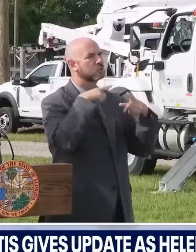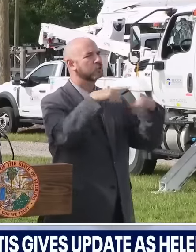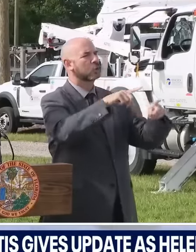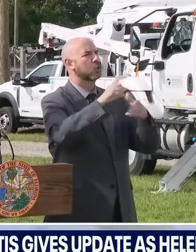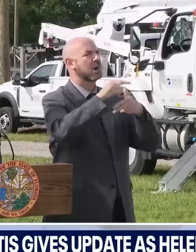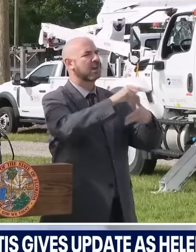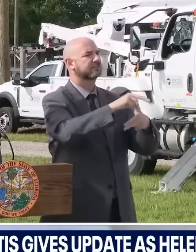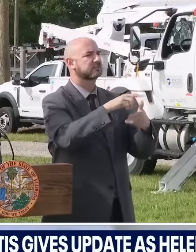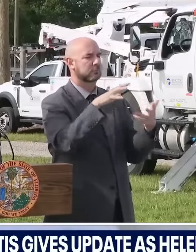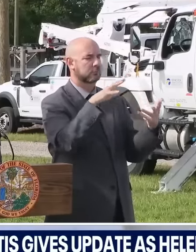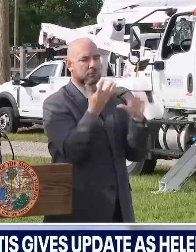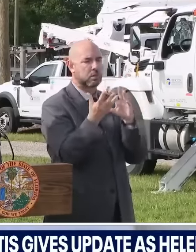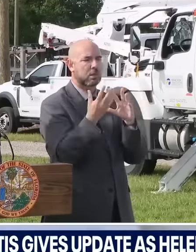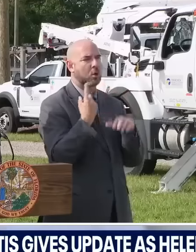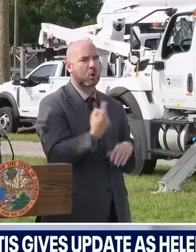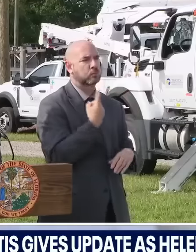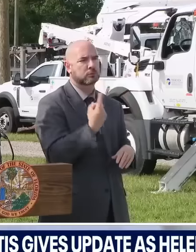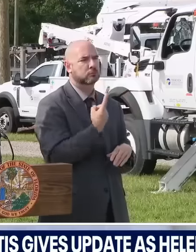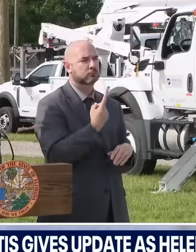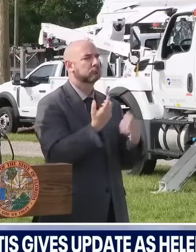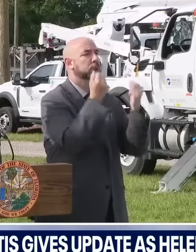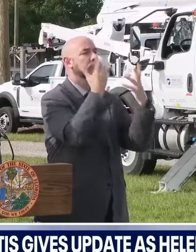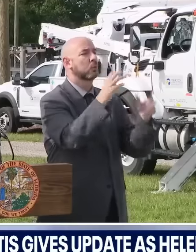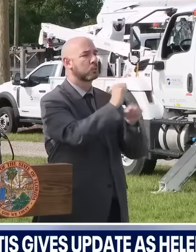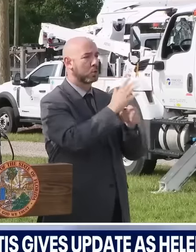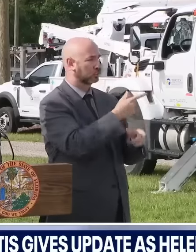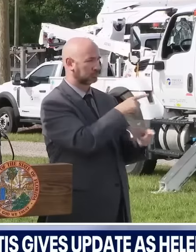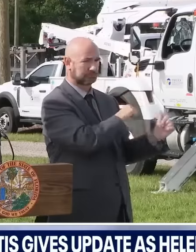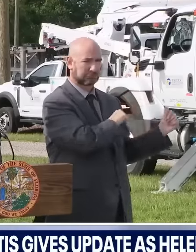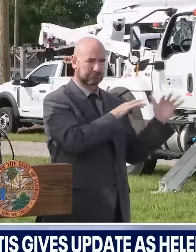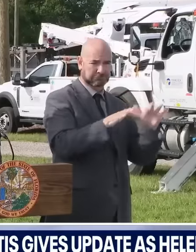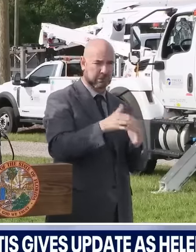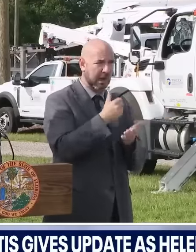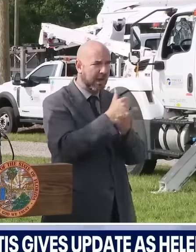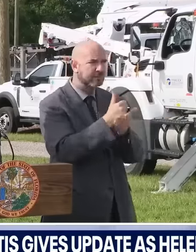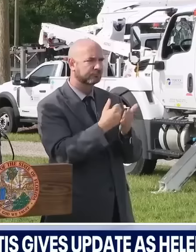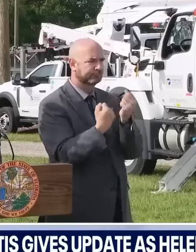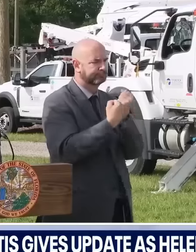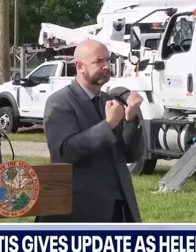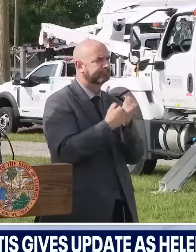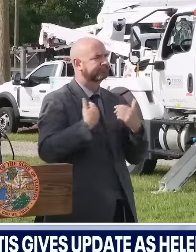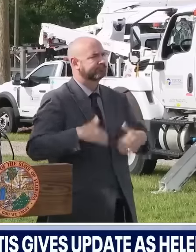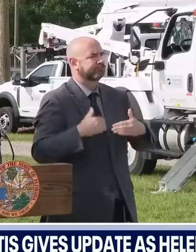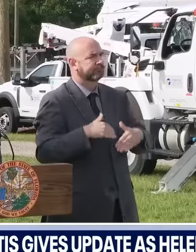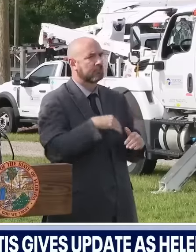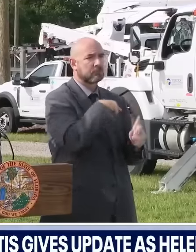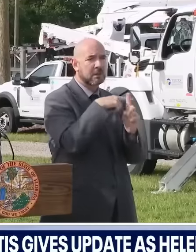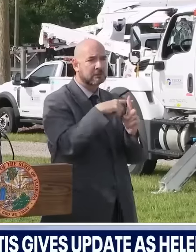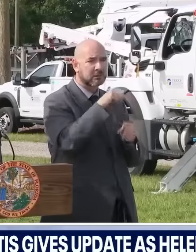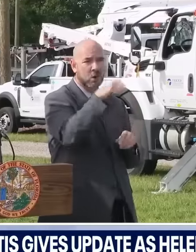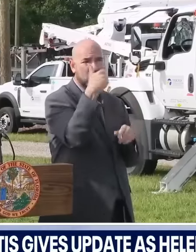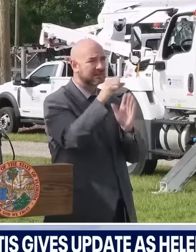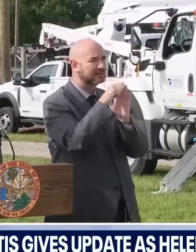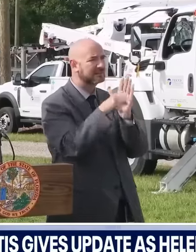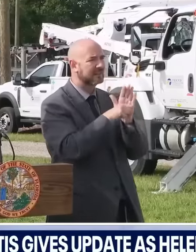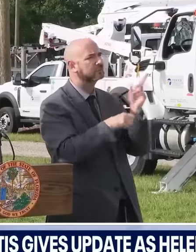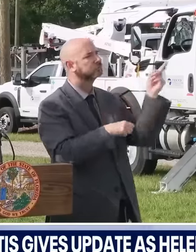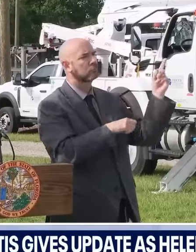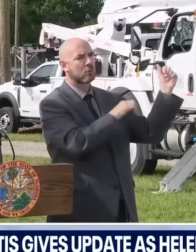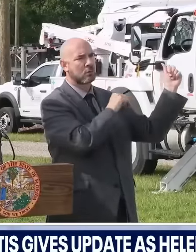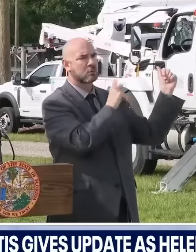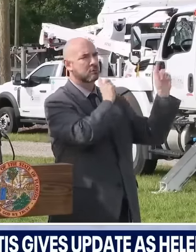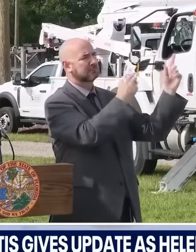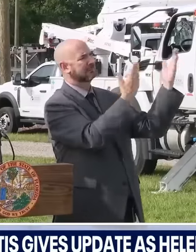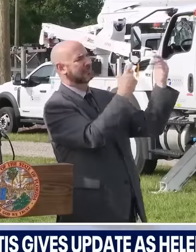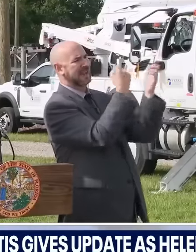that do a great job for us. And we're going to have a lot of folks in from out of state who are going to be on target and who are going to be helping to restore power